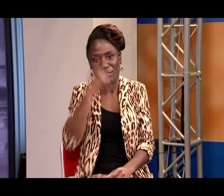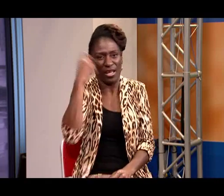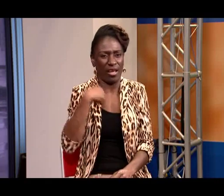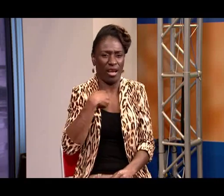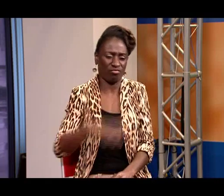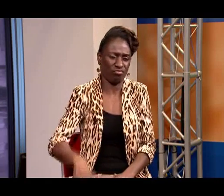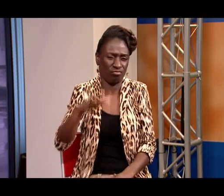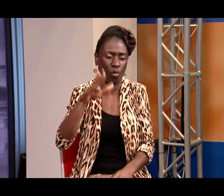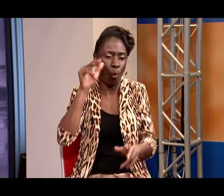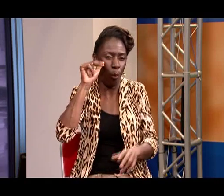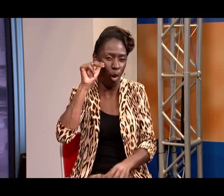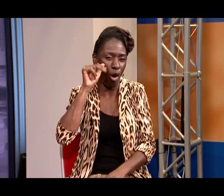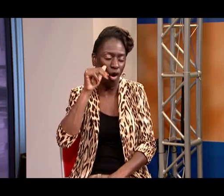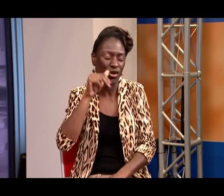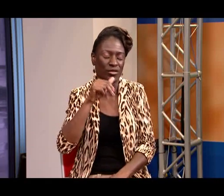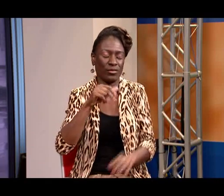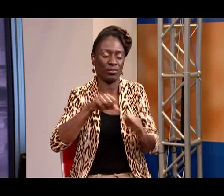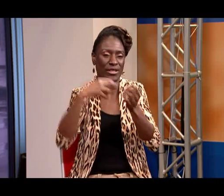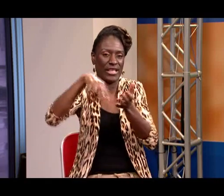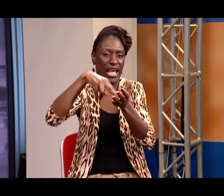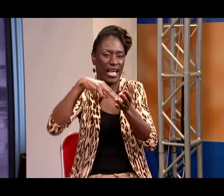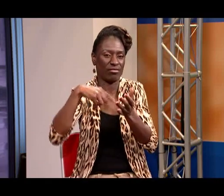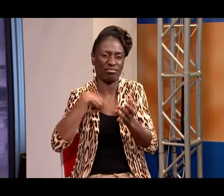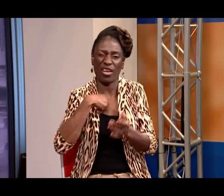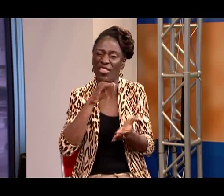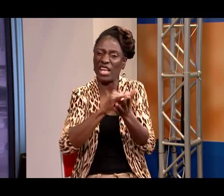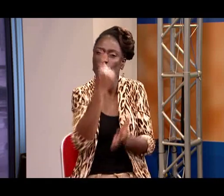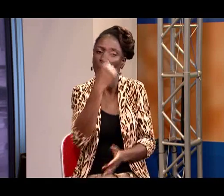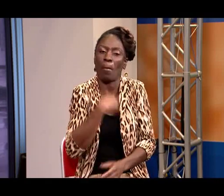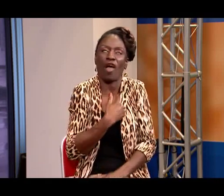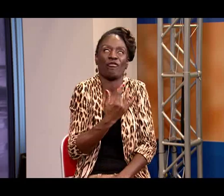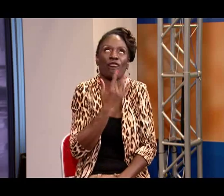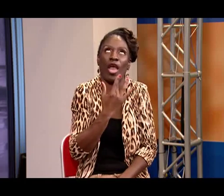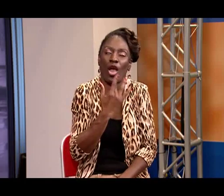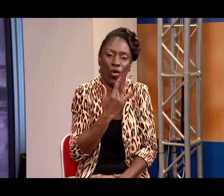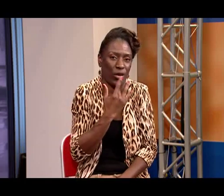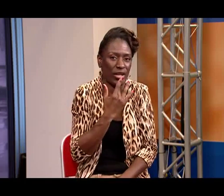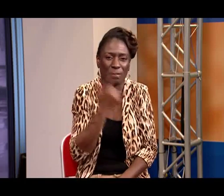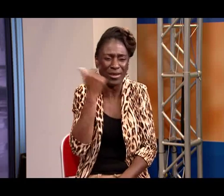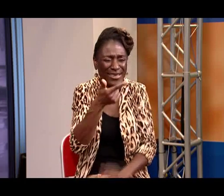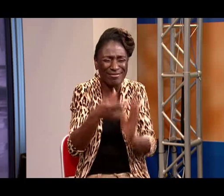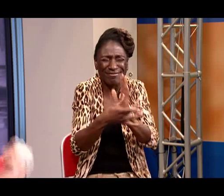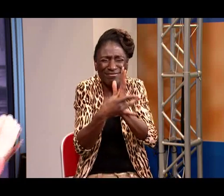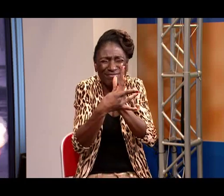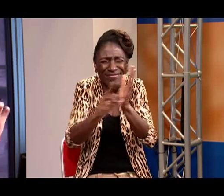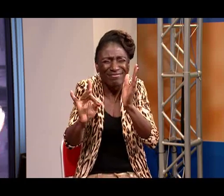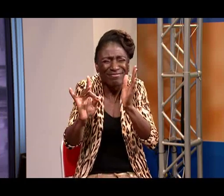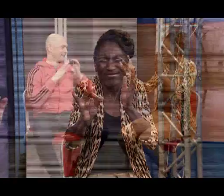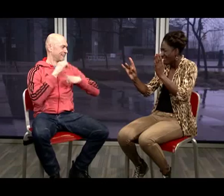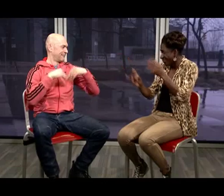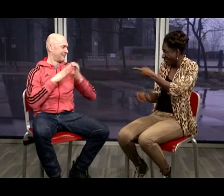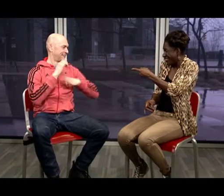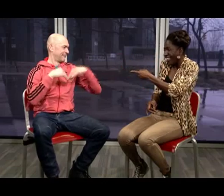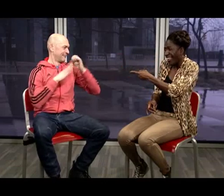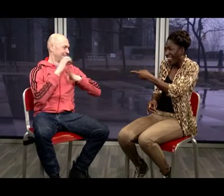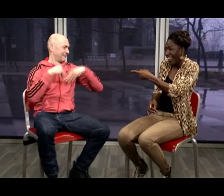And the skill that he has is amazing Growing up I always watched breakdancing So it's always been something I've really enjoyed